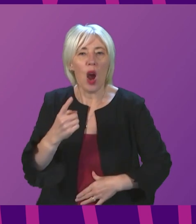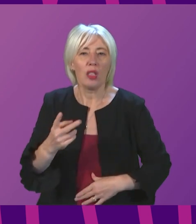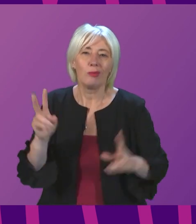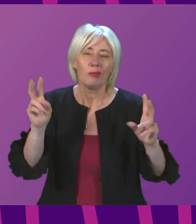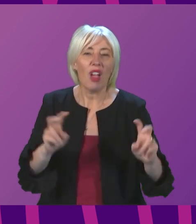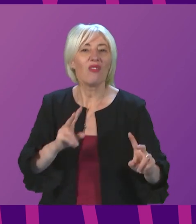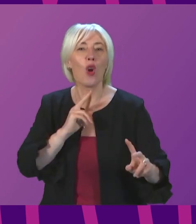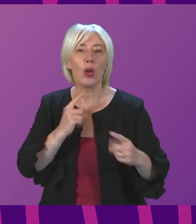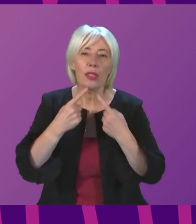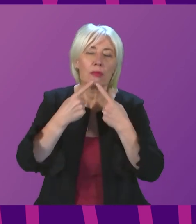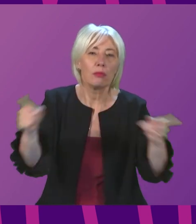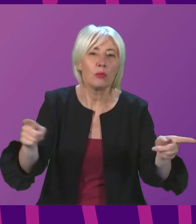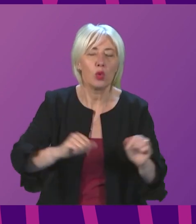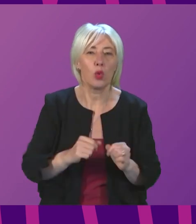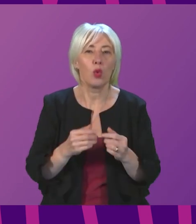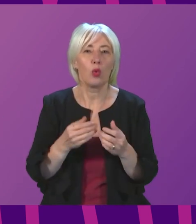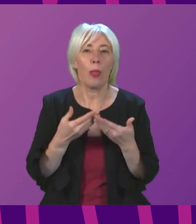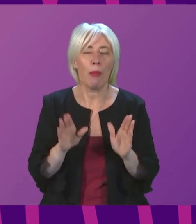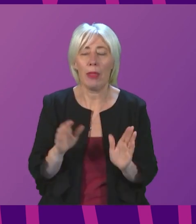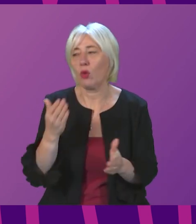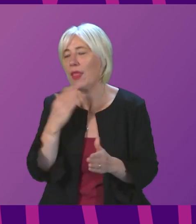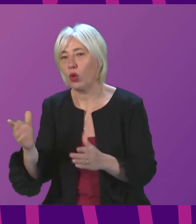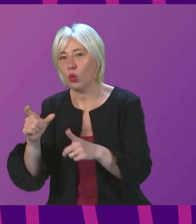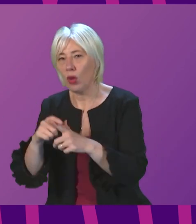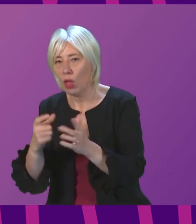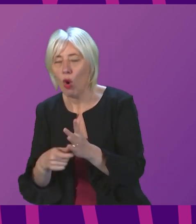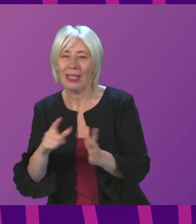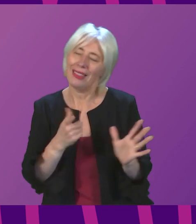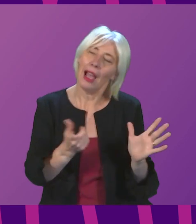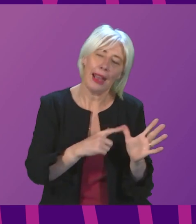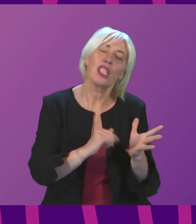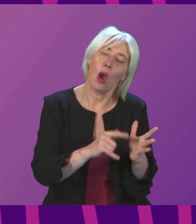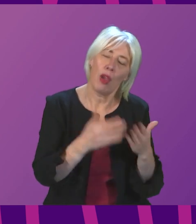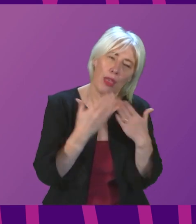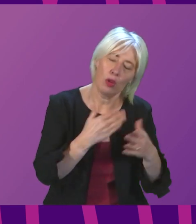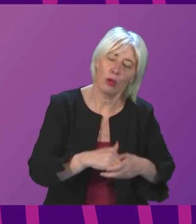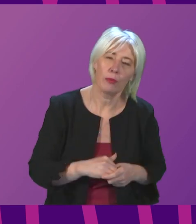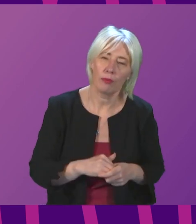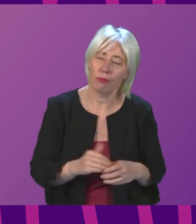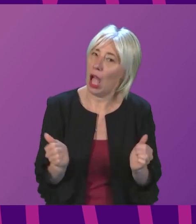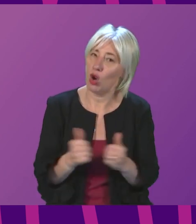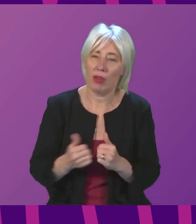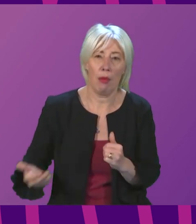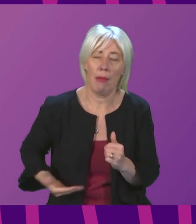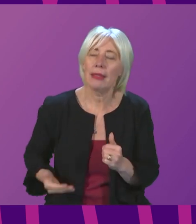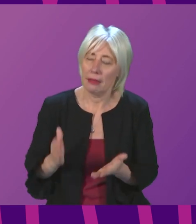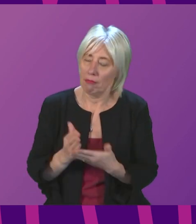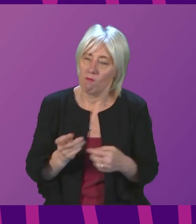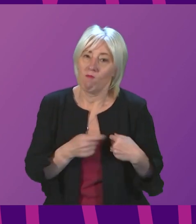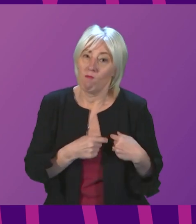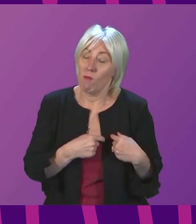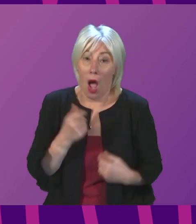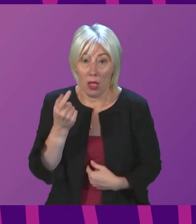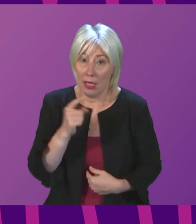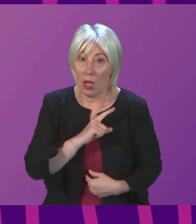is really important, and indeed to Douglas Ross for doing that. I agree that businesses are terribly anxious right now, and I understand